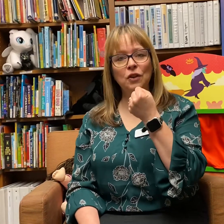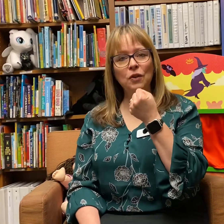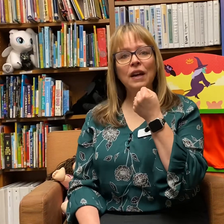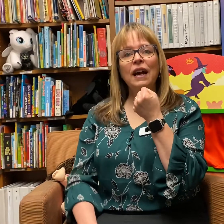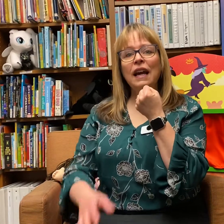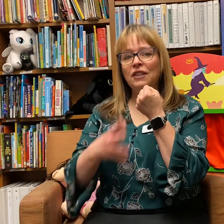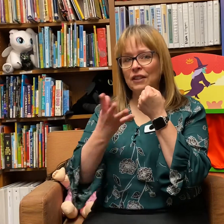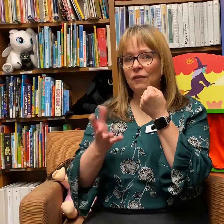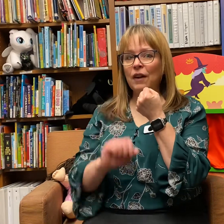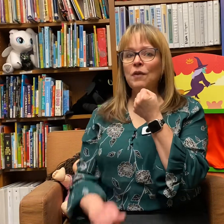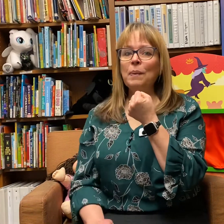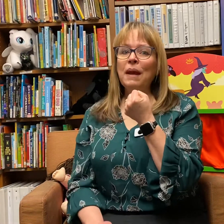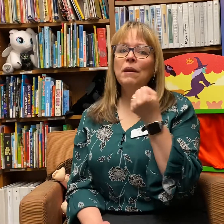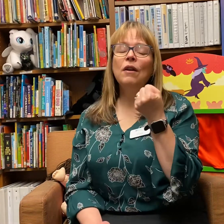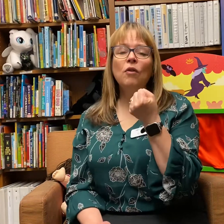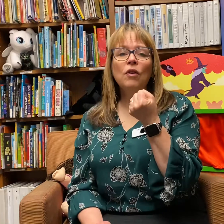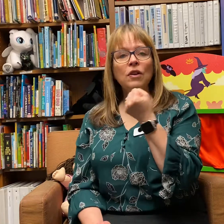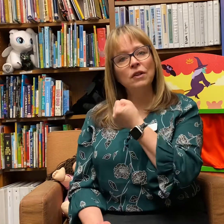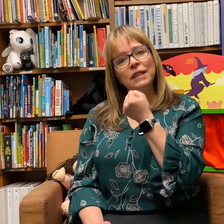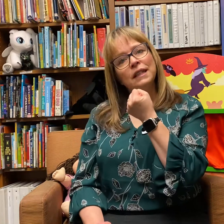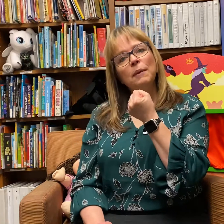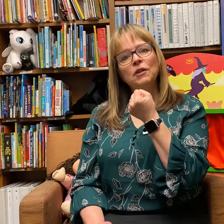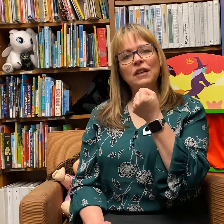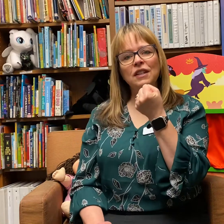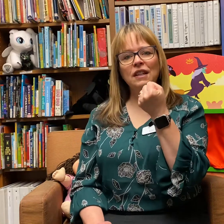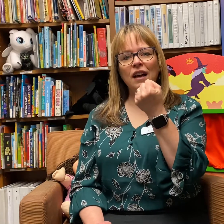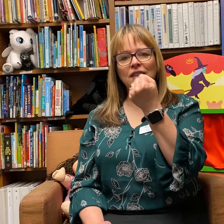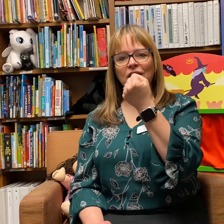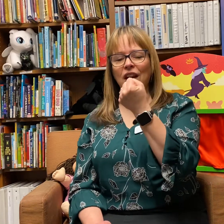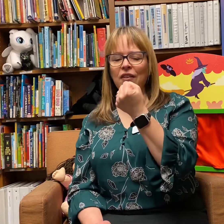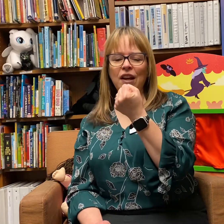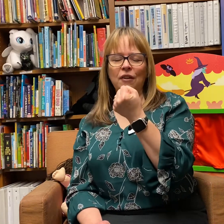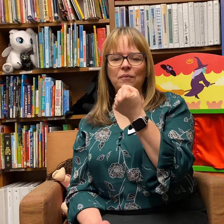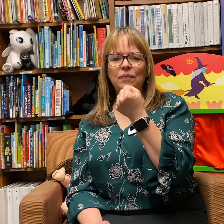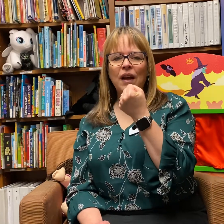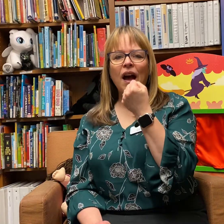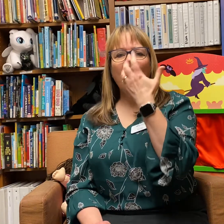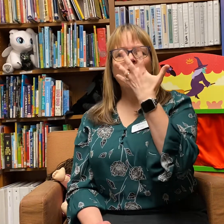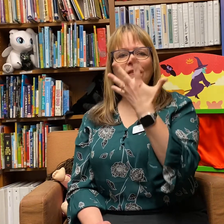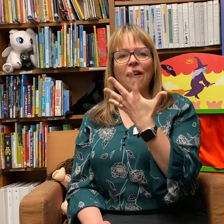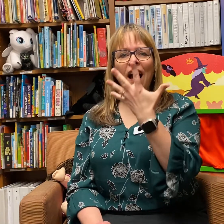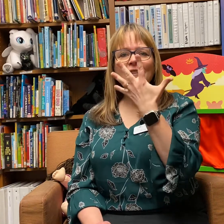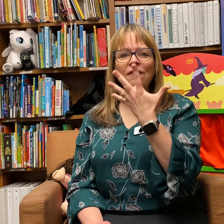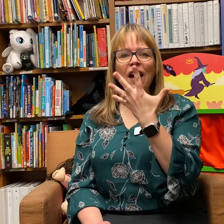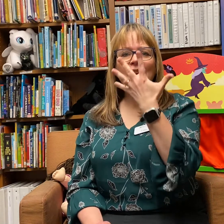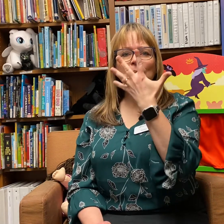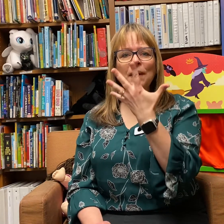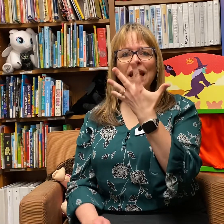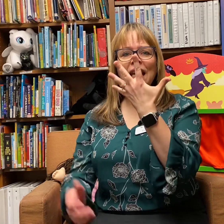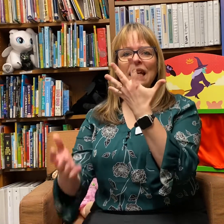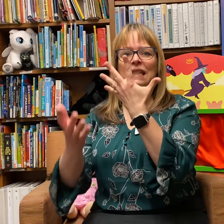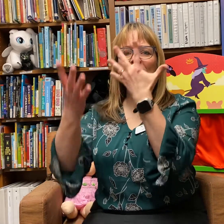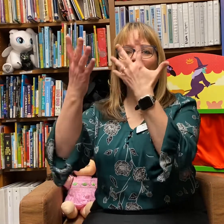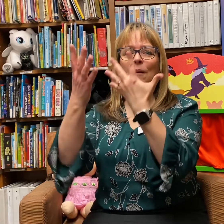just in front of your baby or you can do it as a diaper changing song. So here we go. Five fat peas in a